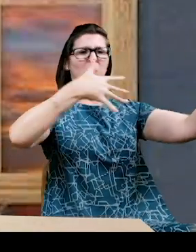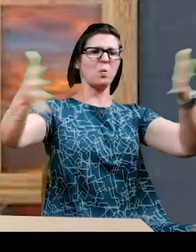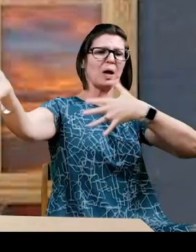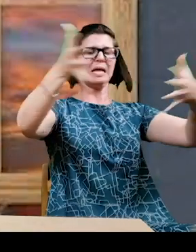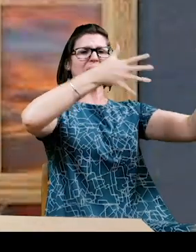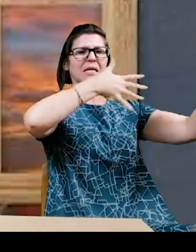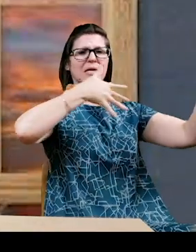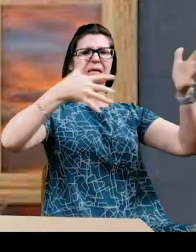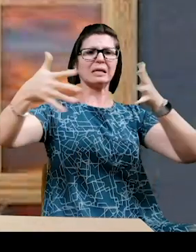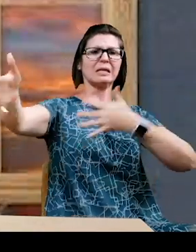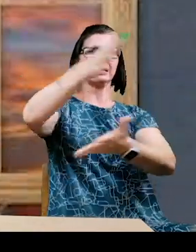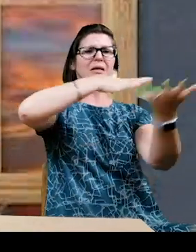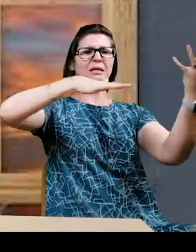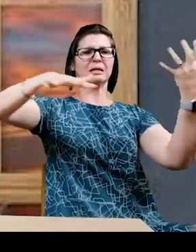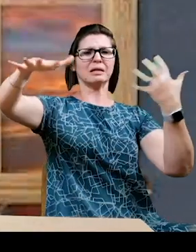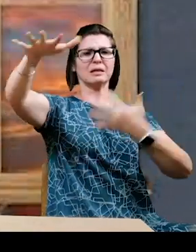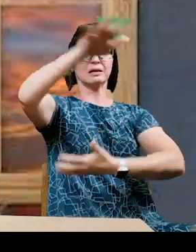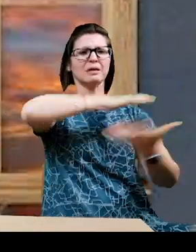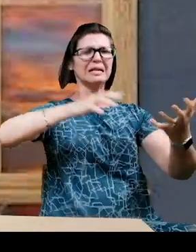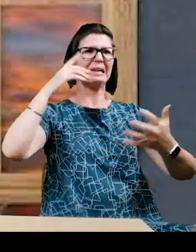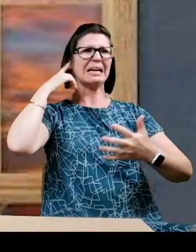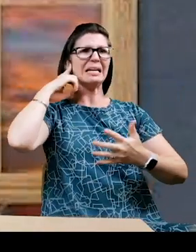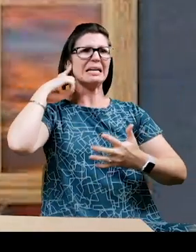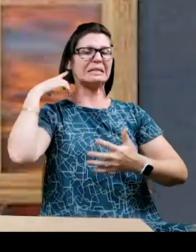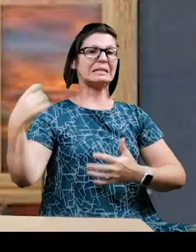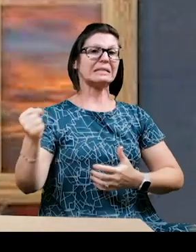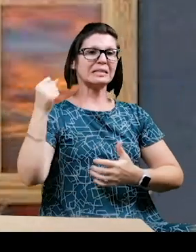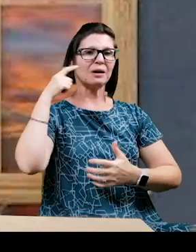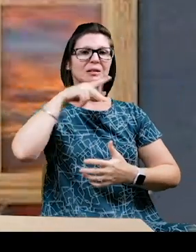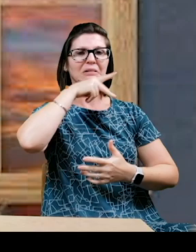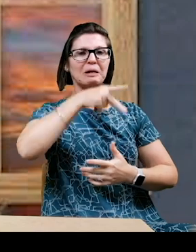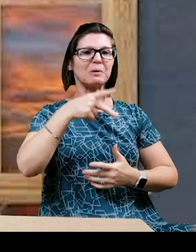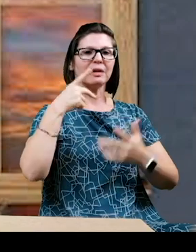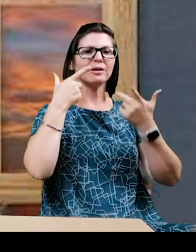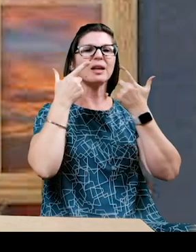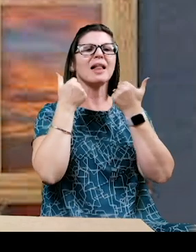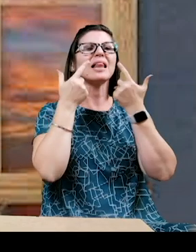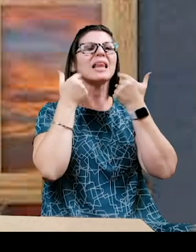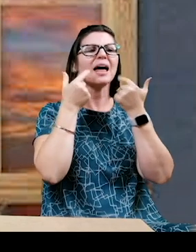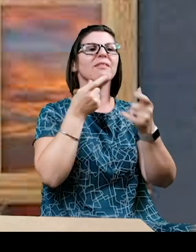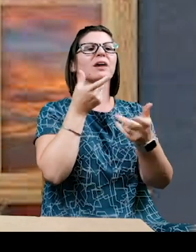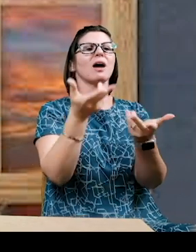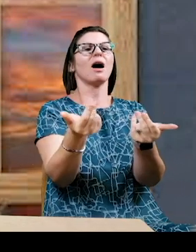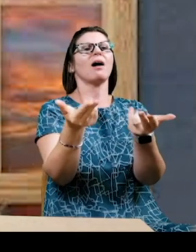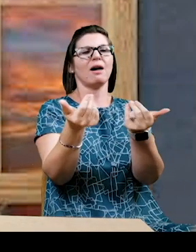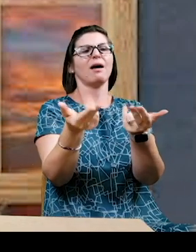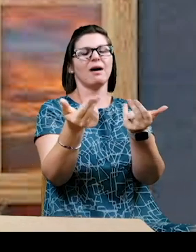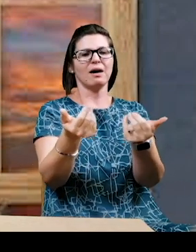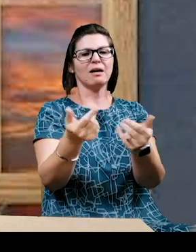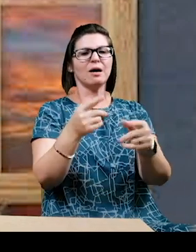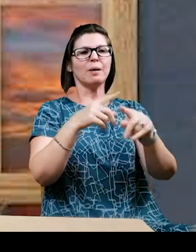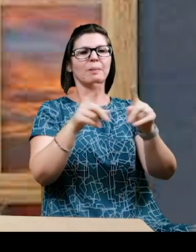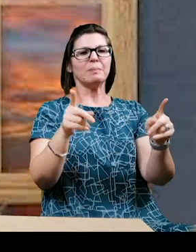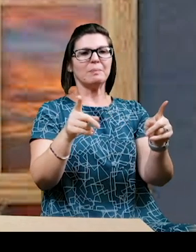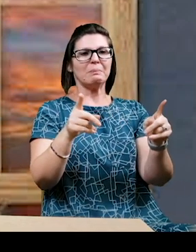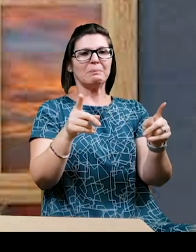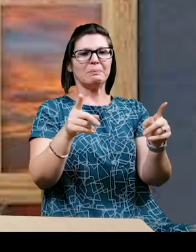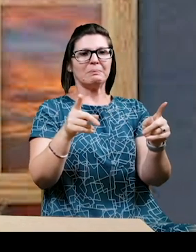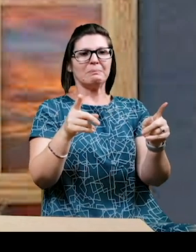his ears. It sounded to him like Pellegrina laughing. But before he had time to appreciate being above water,